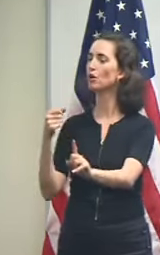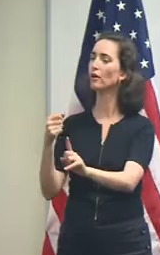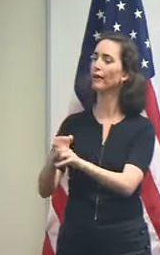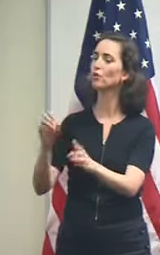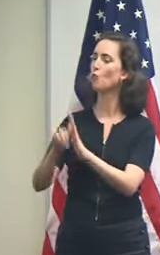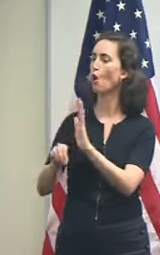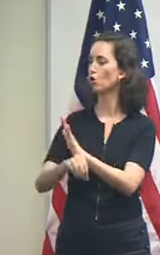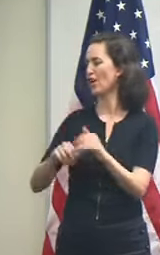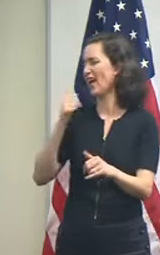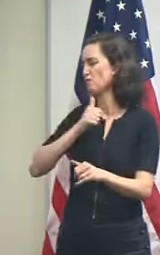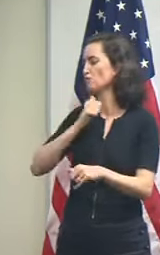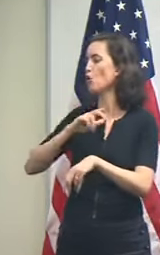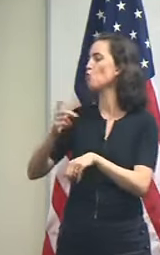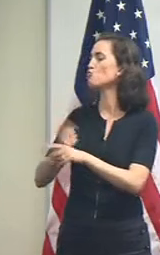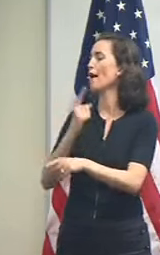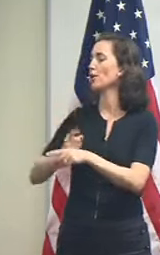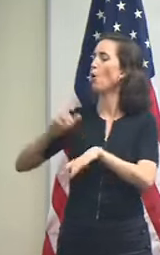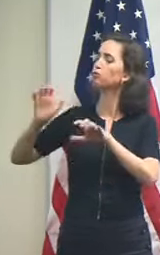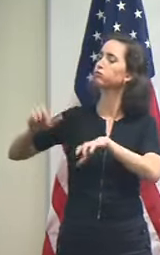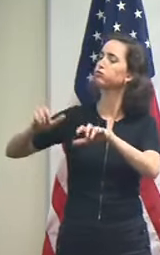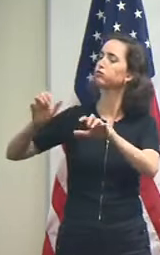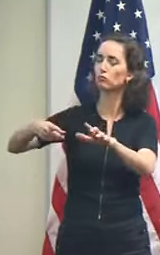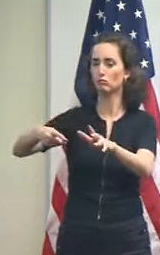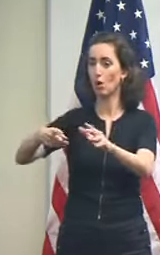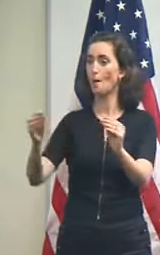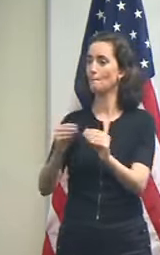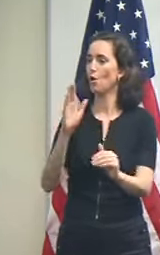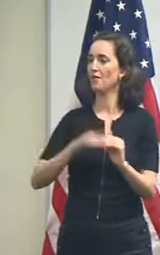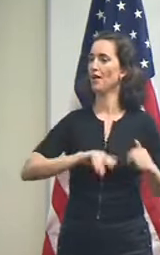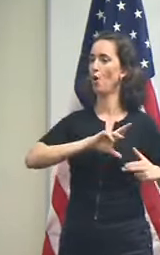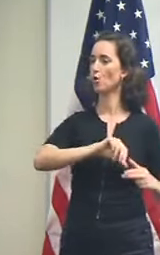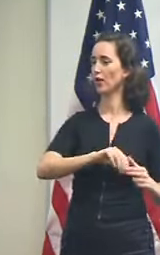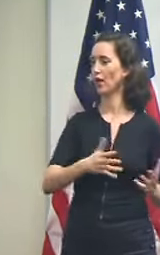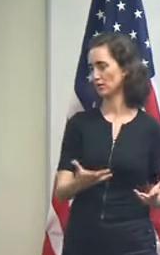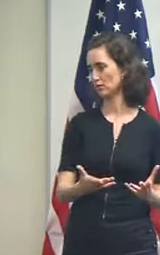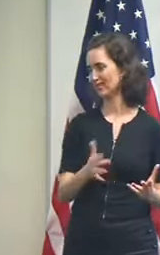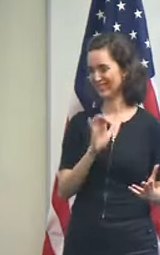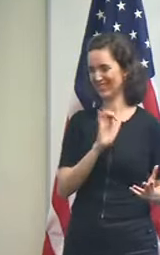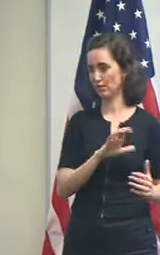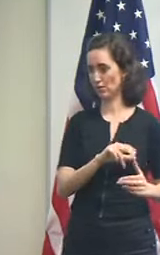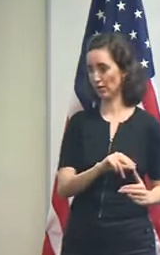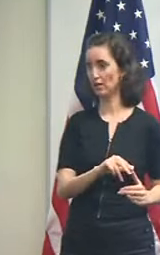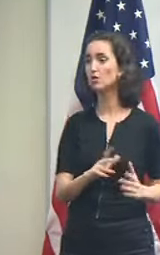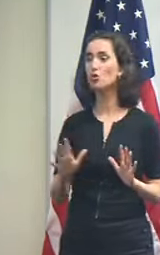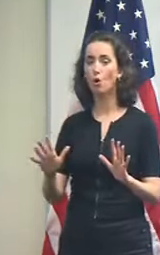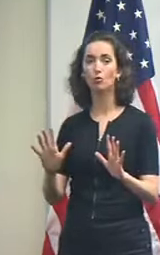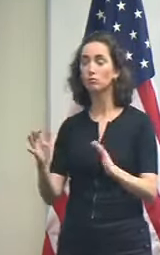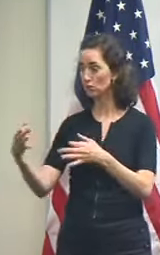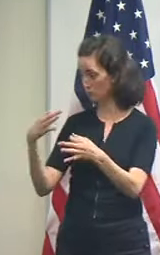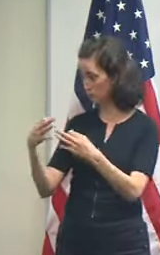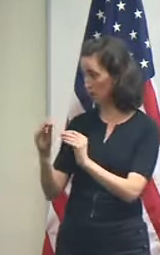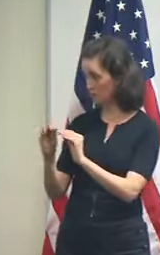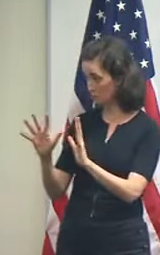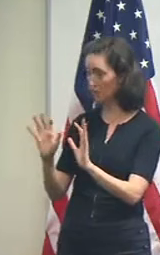so that's the situation as we understand it and and I think I think things are well under control